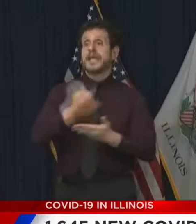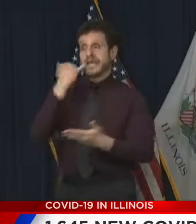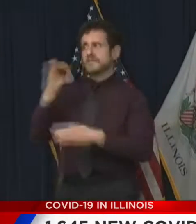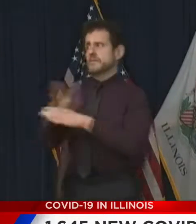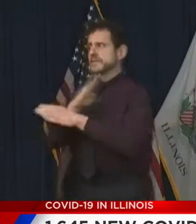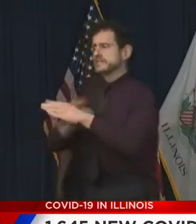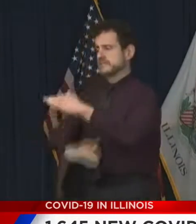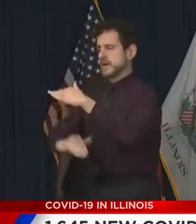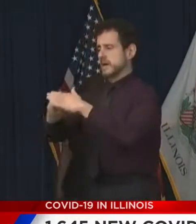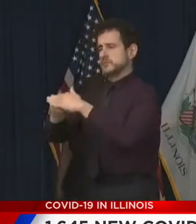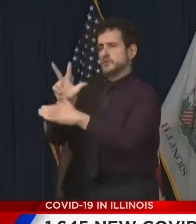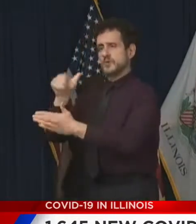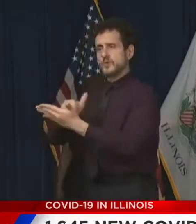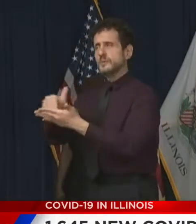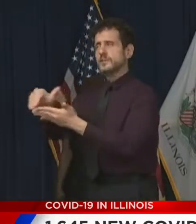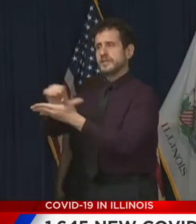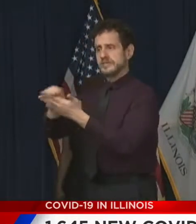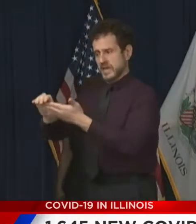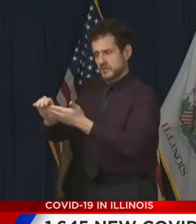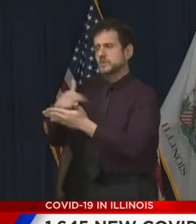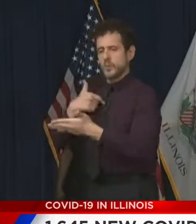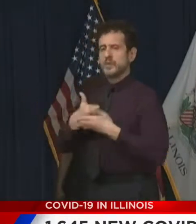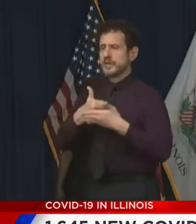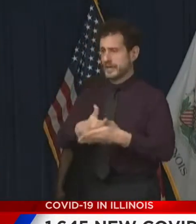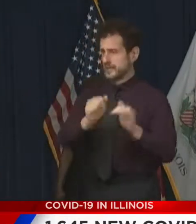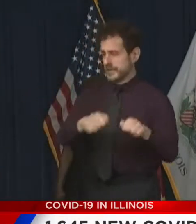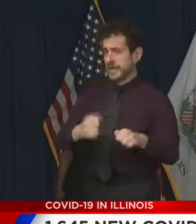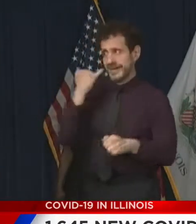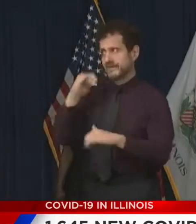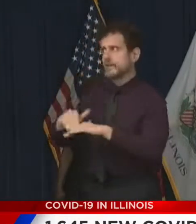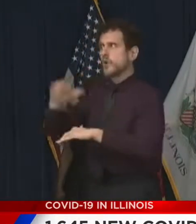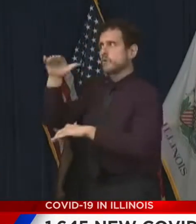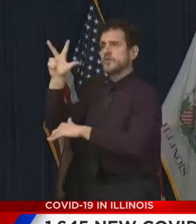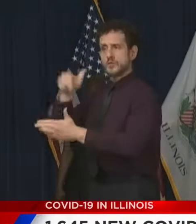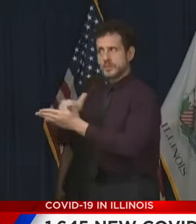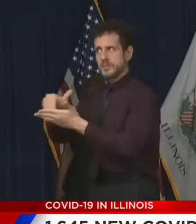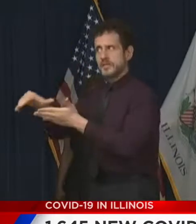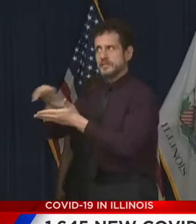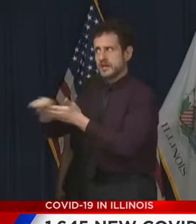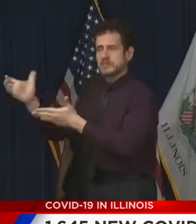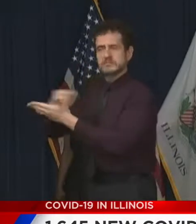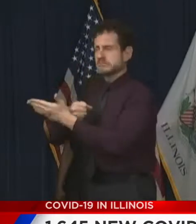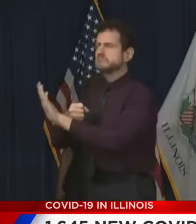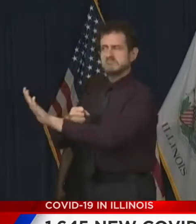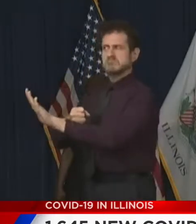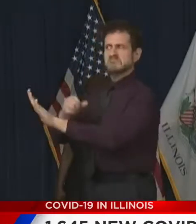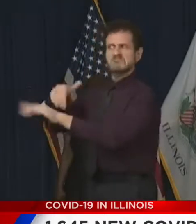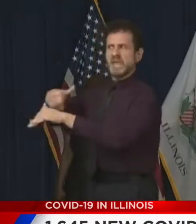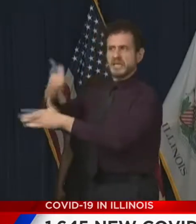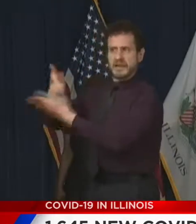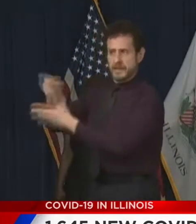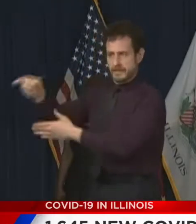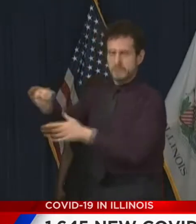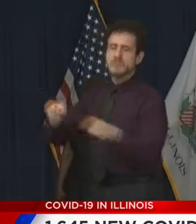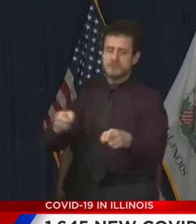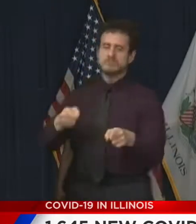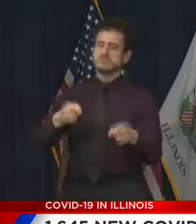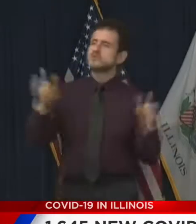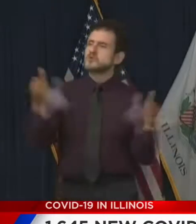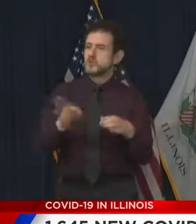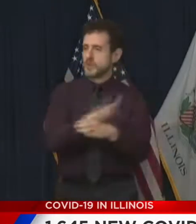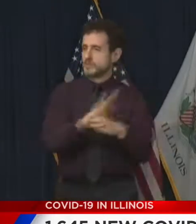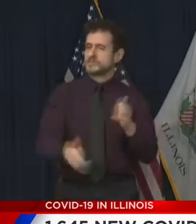at $3 million or less in this initial round of funding. To ensure an equitable and